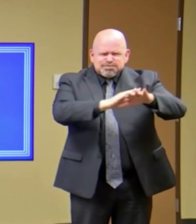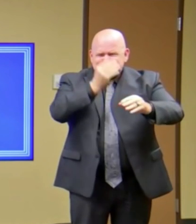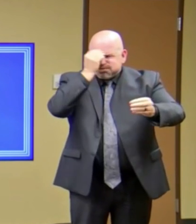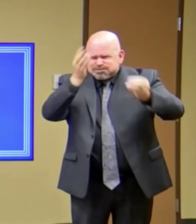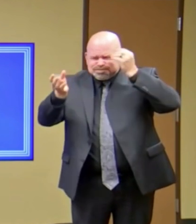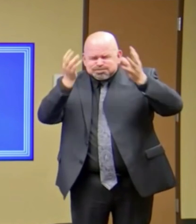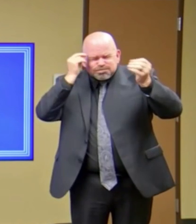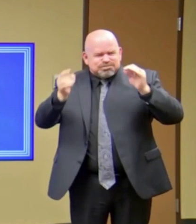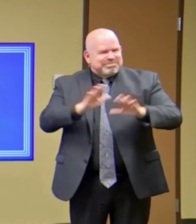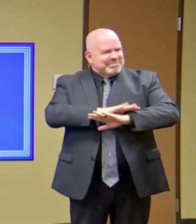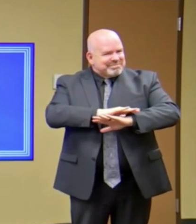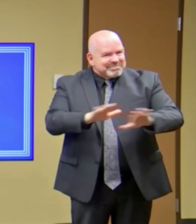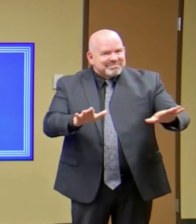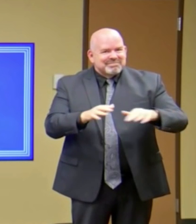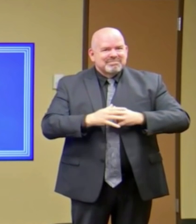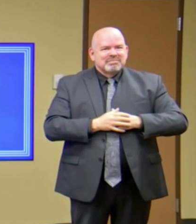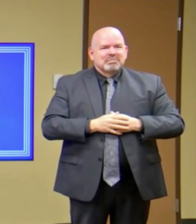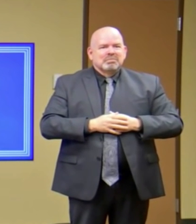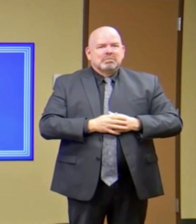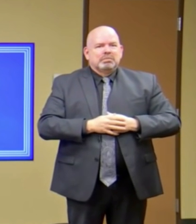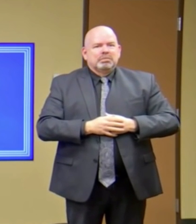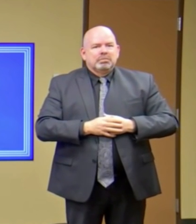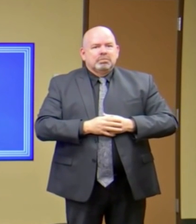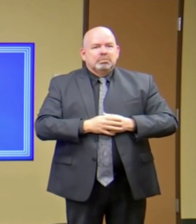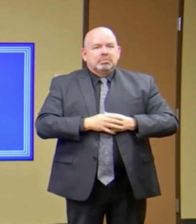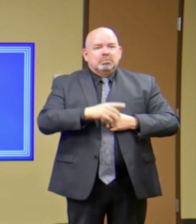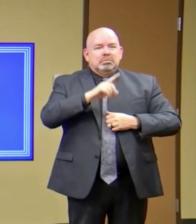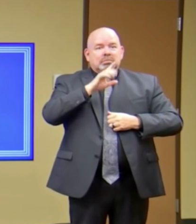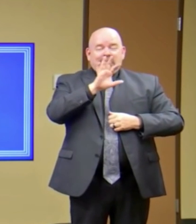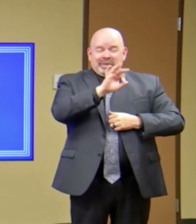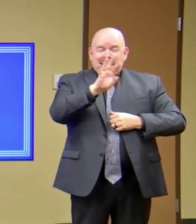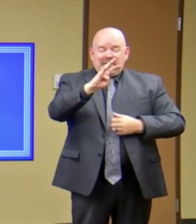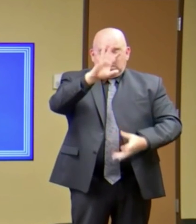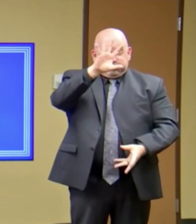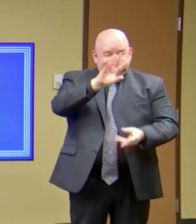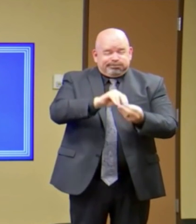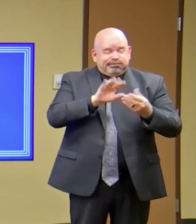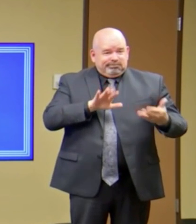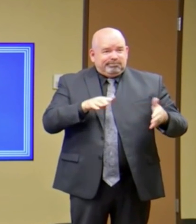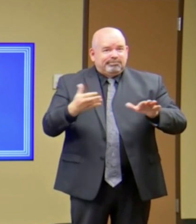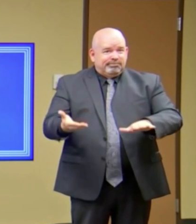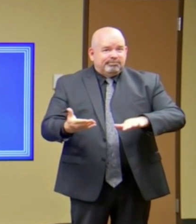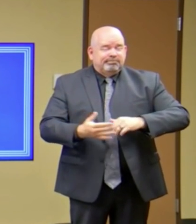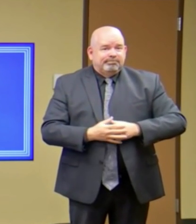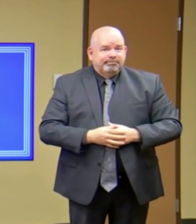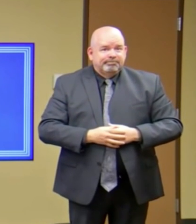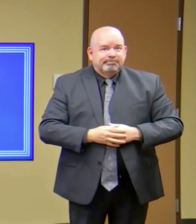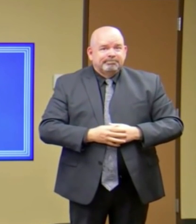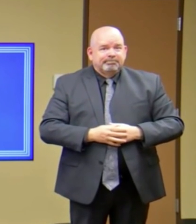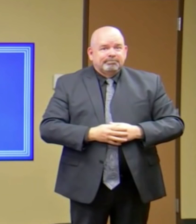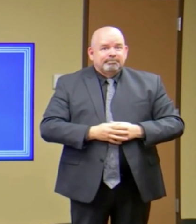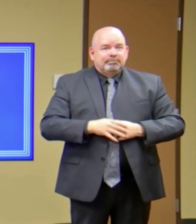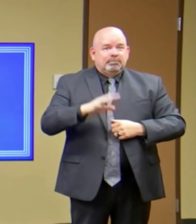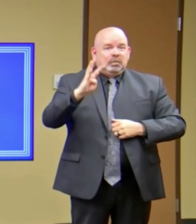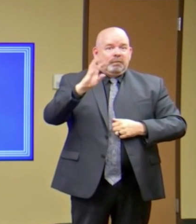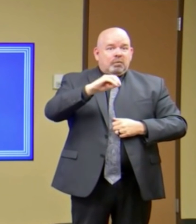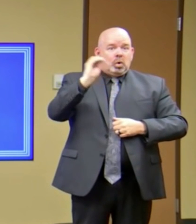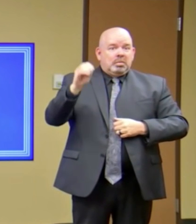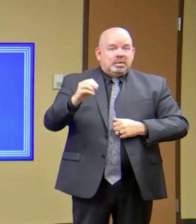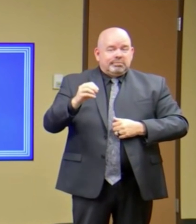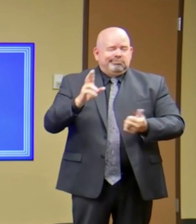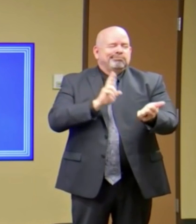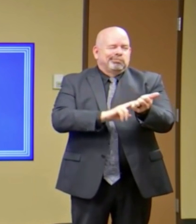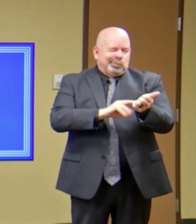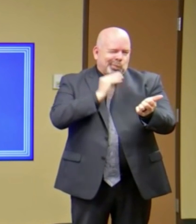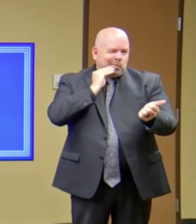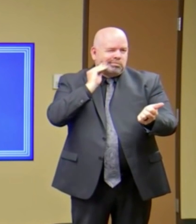deaths reported today, 40% have been associated with long-term care facilities. Now, most